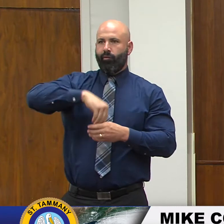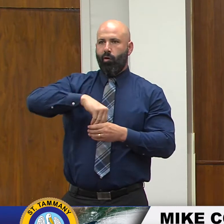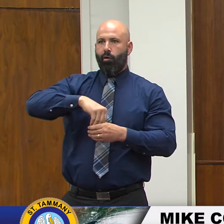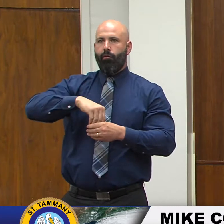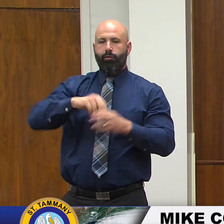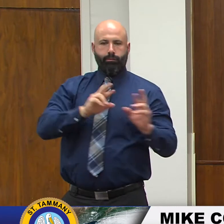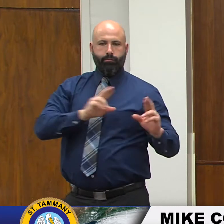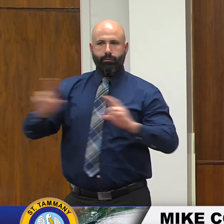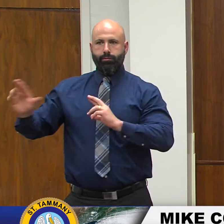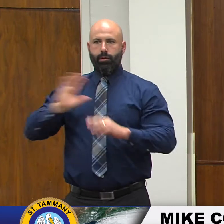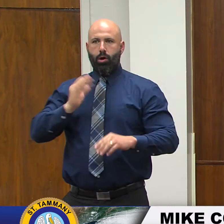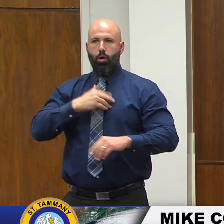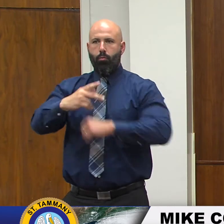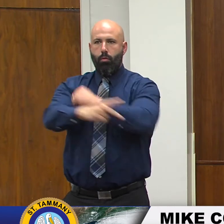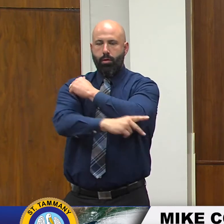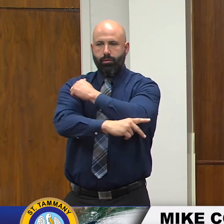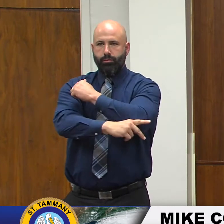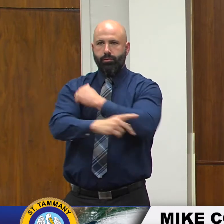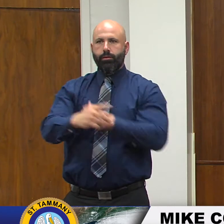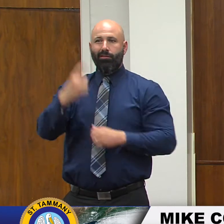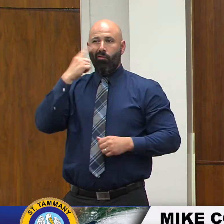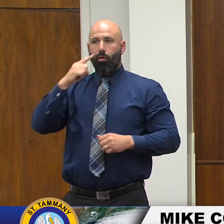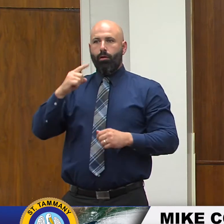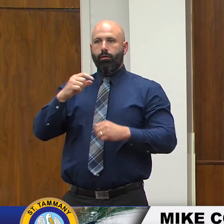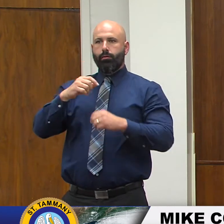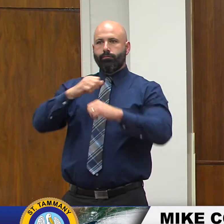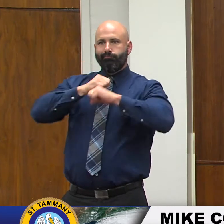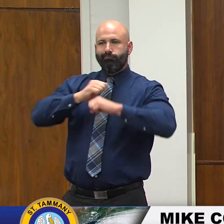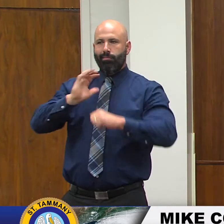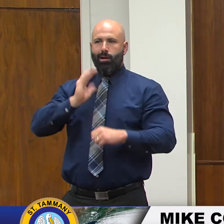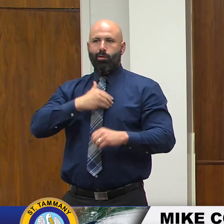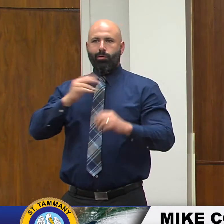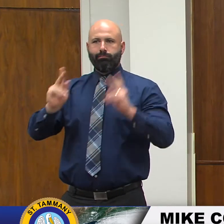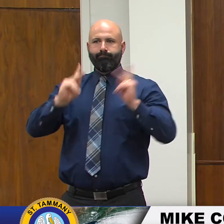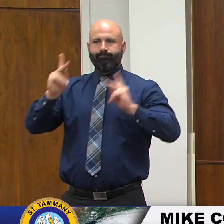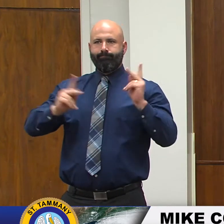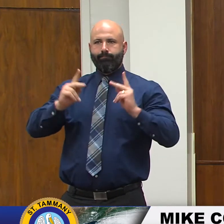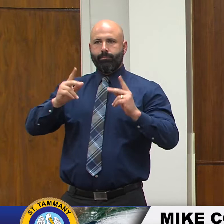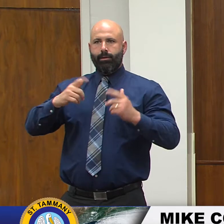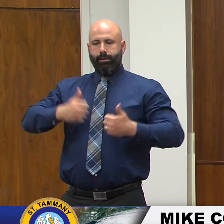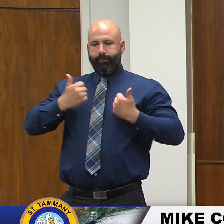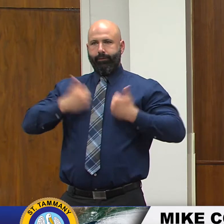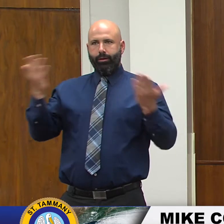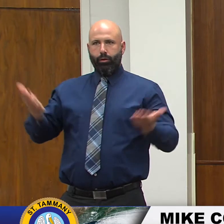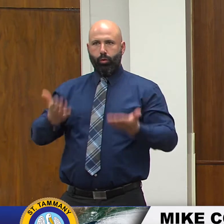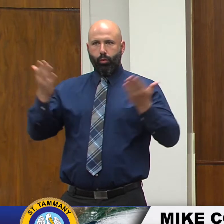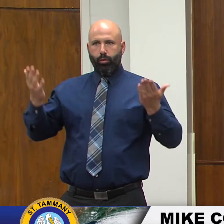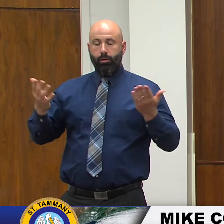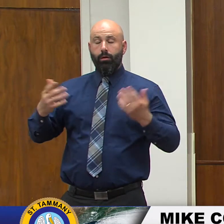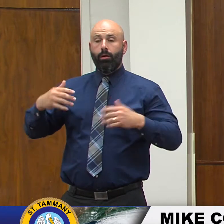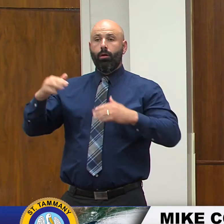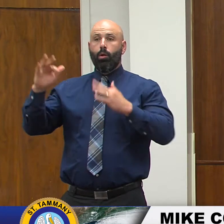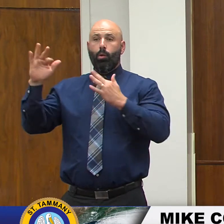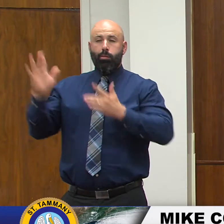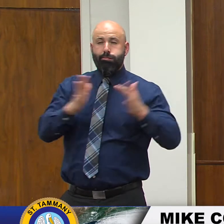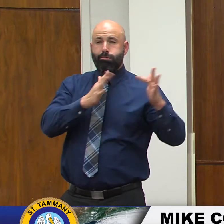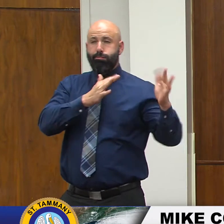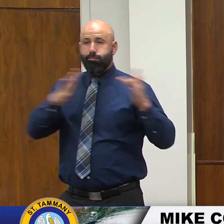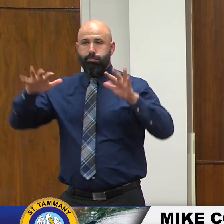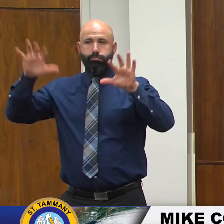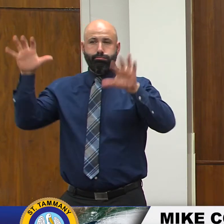parish and preparing our citizens to be ready for this rain and wind event that we expect